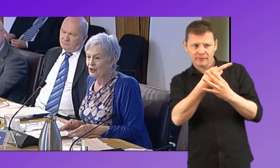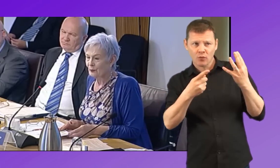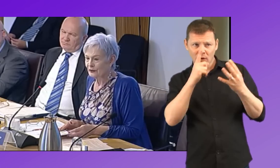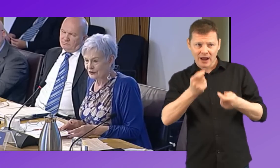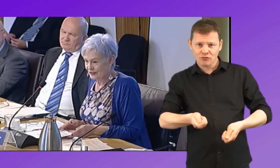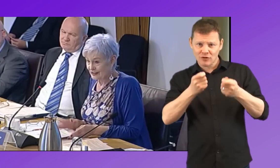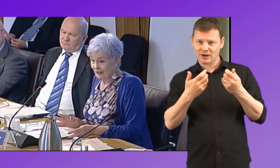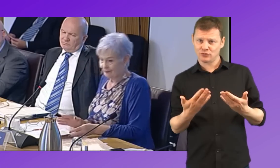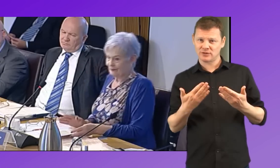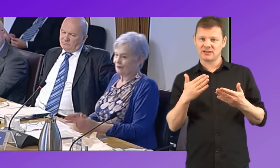with us today?